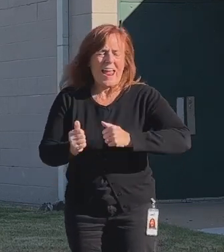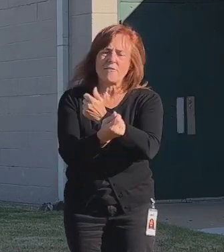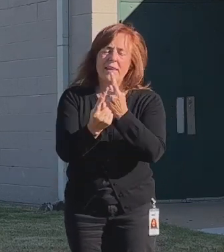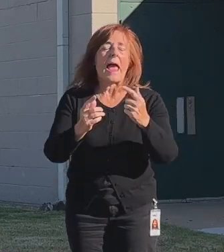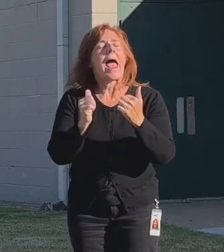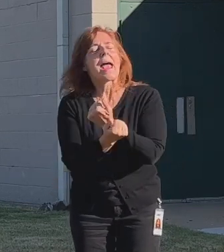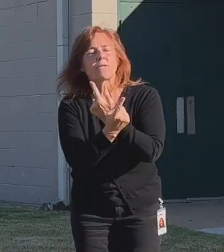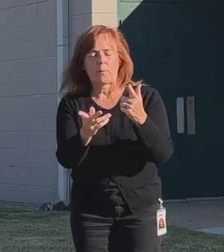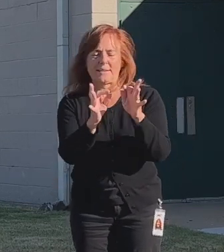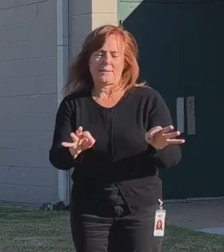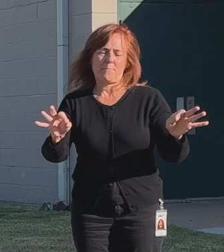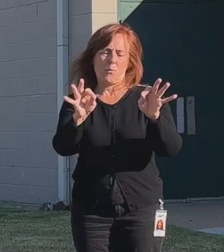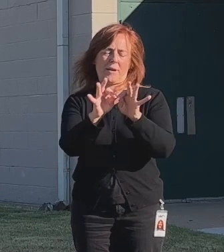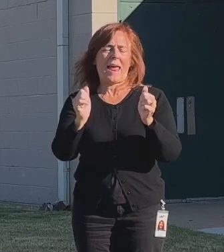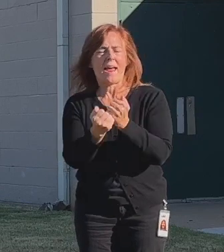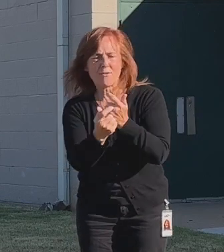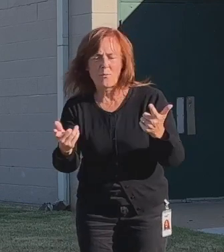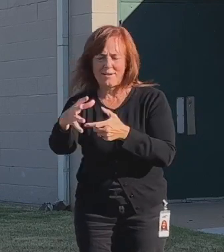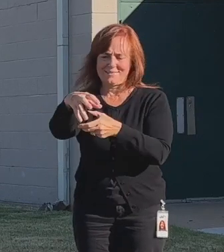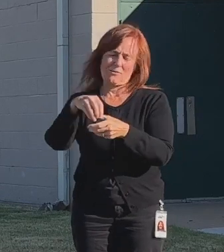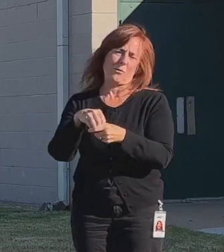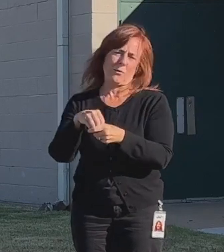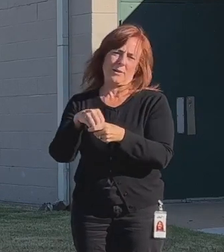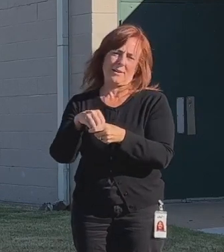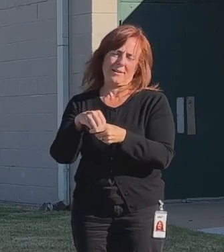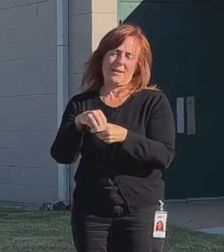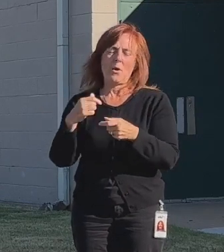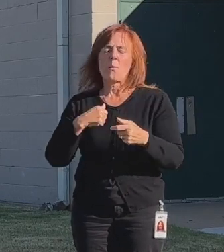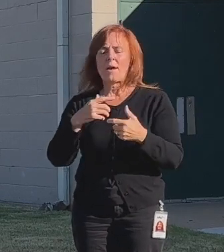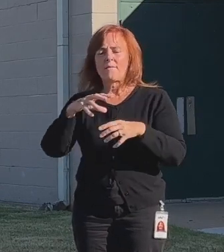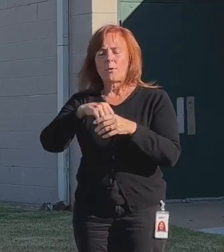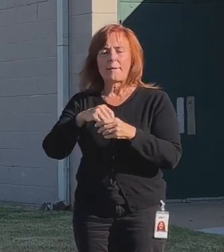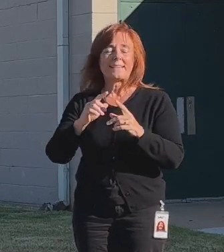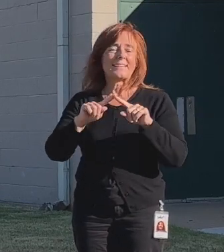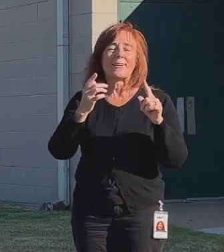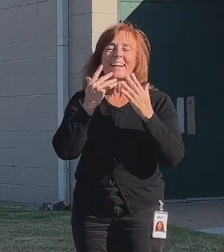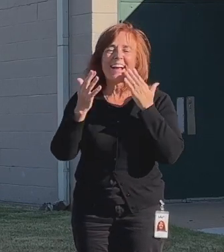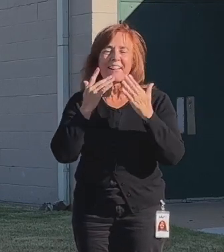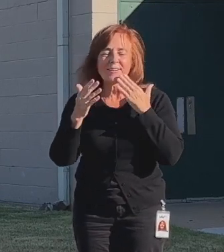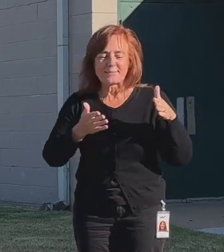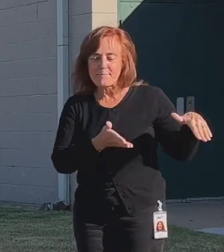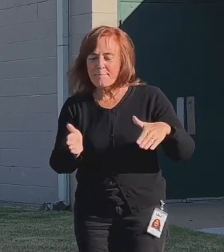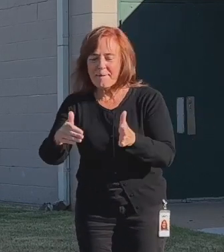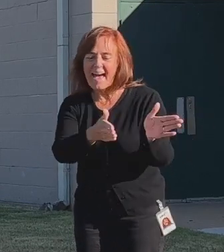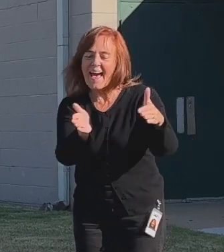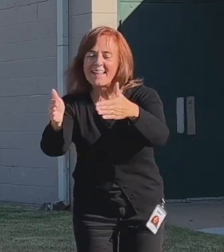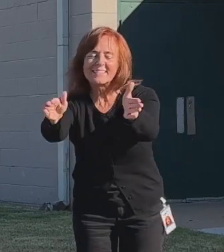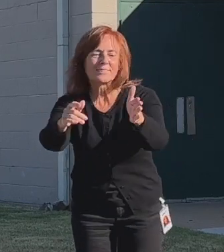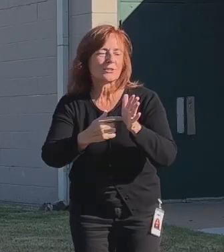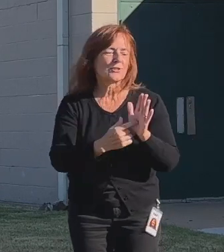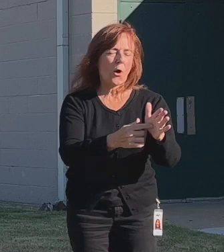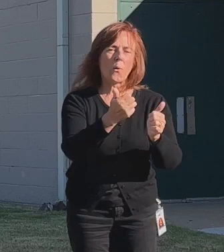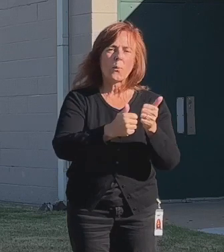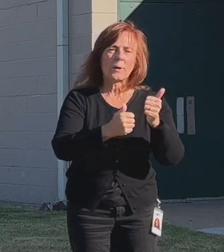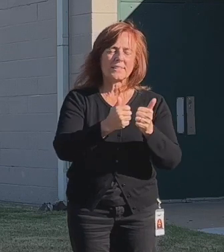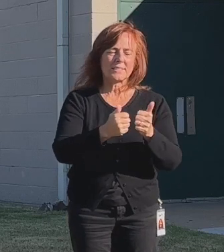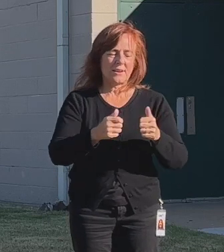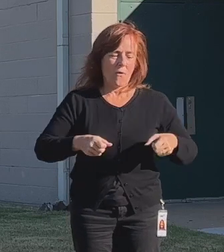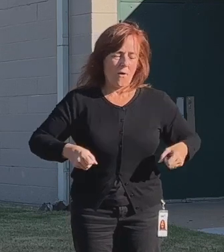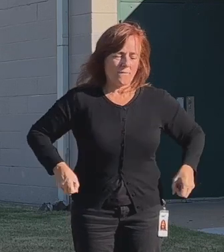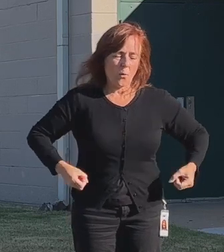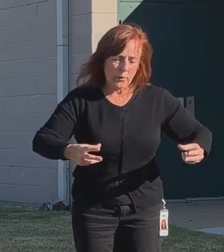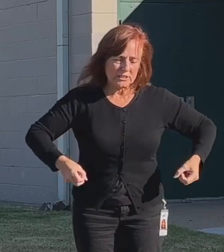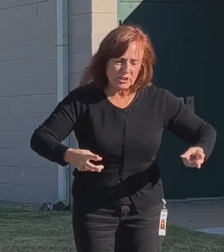everybody matters and is included. We've incorporated color-coordinated pathways to indicate what features are wheelchair